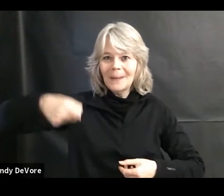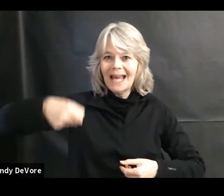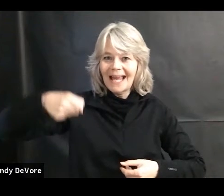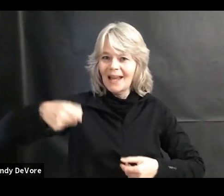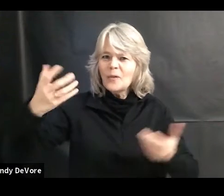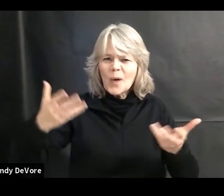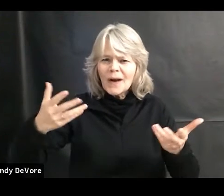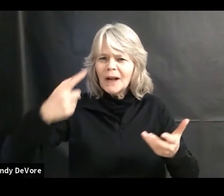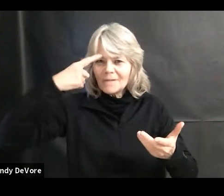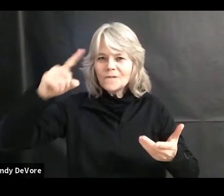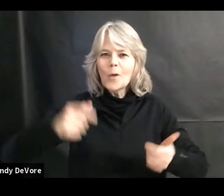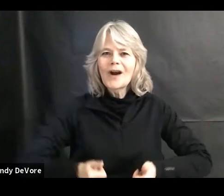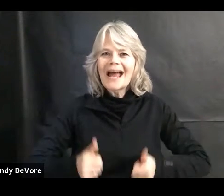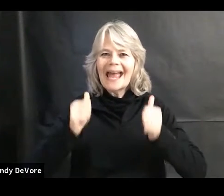So, no contact.